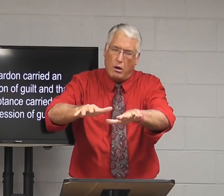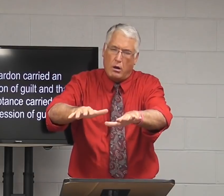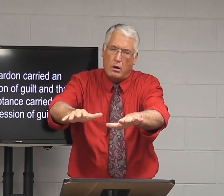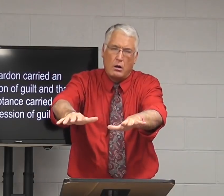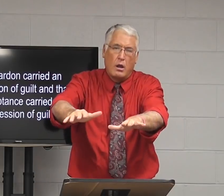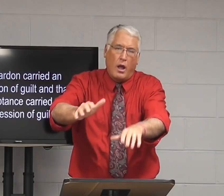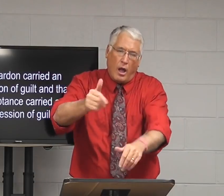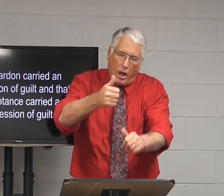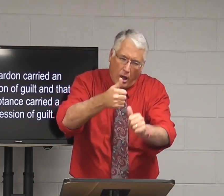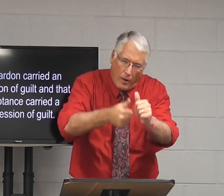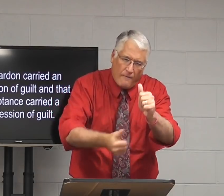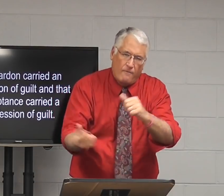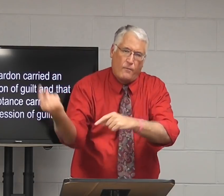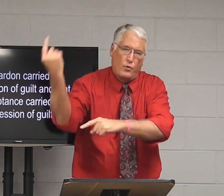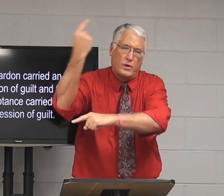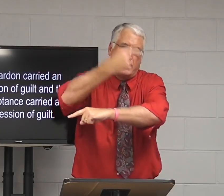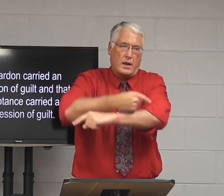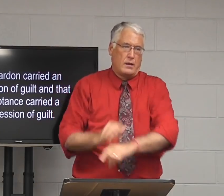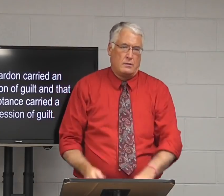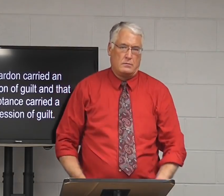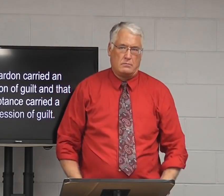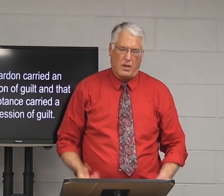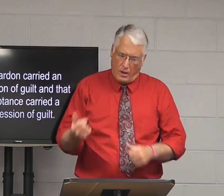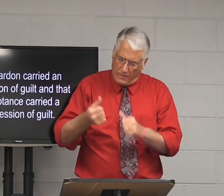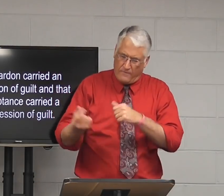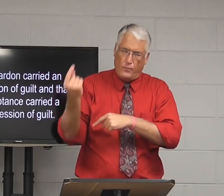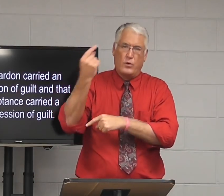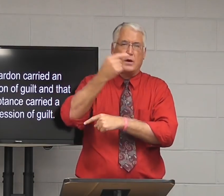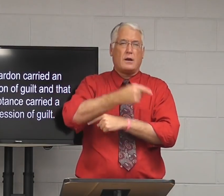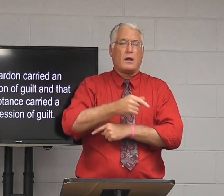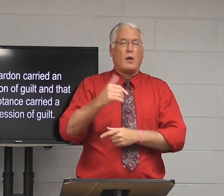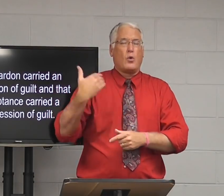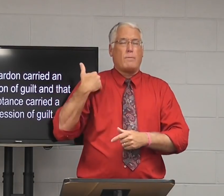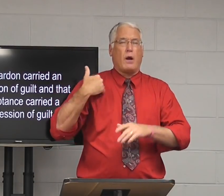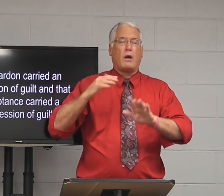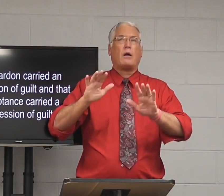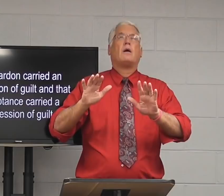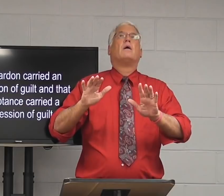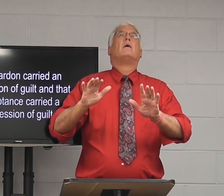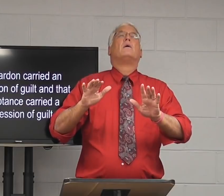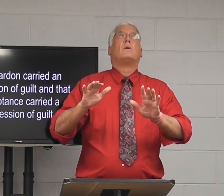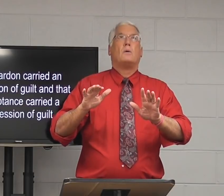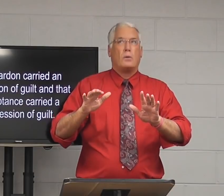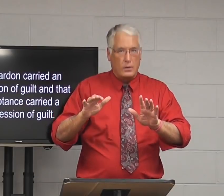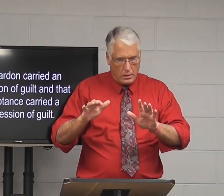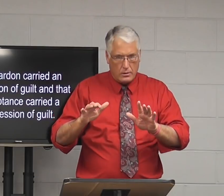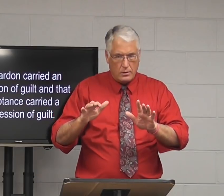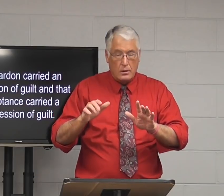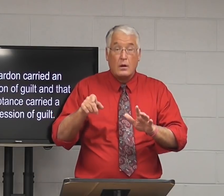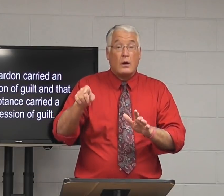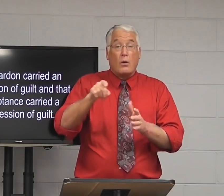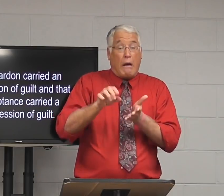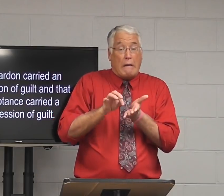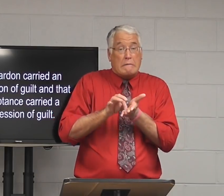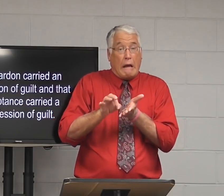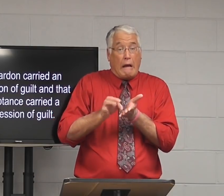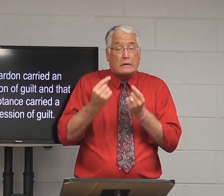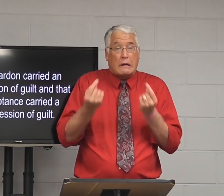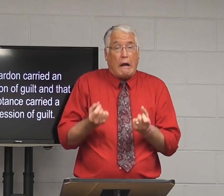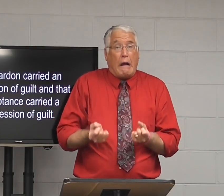grace that he shines on us every day. Every day. That should be a reminder. You know,